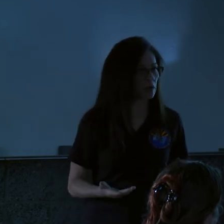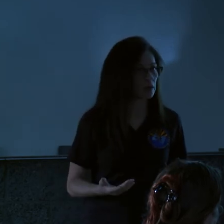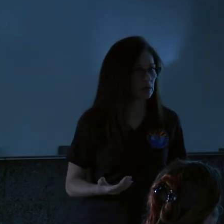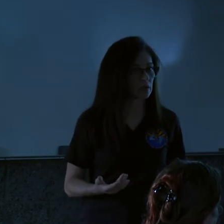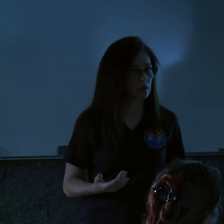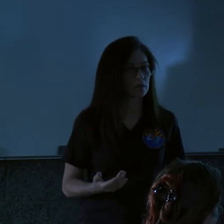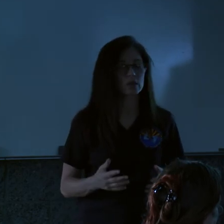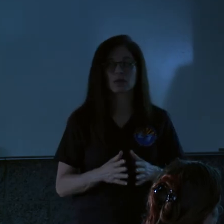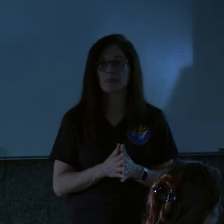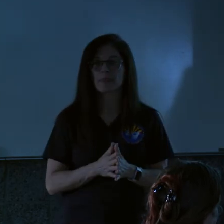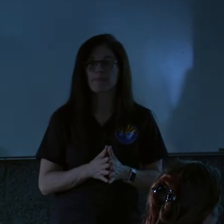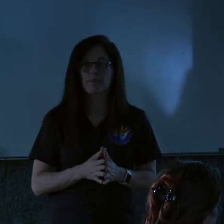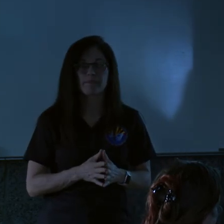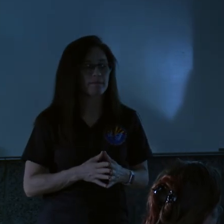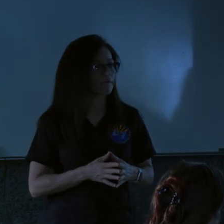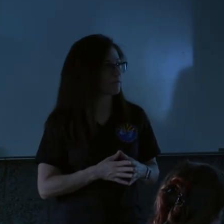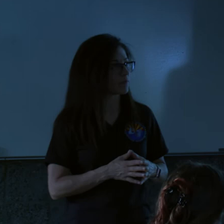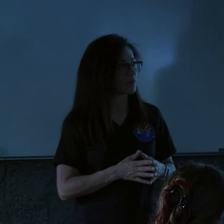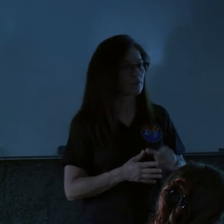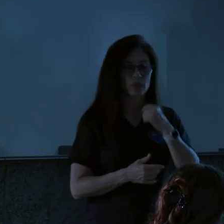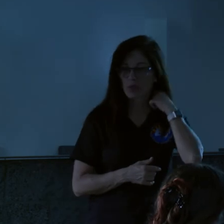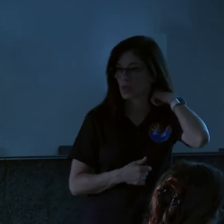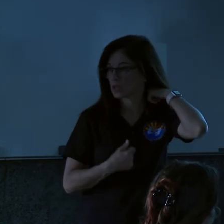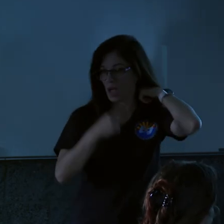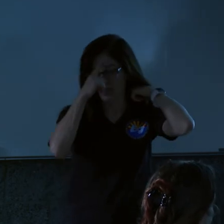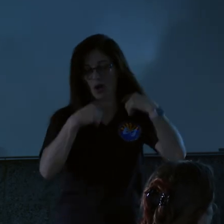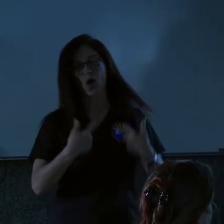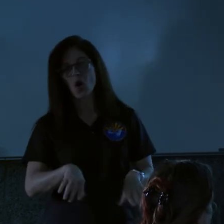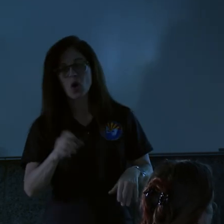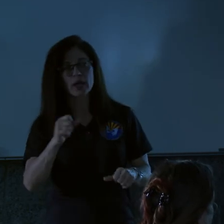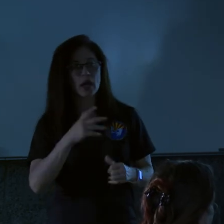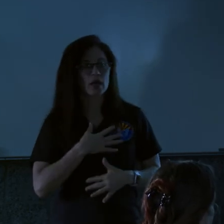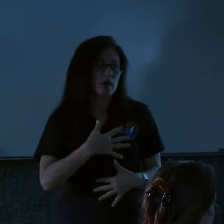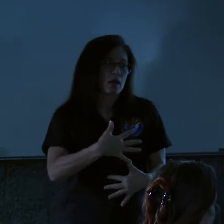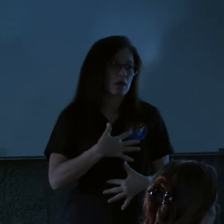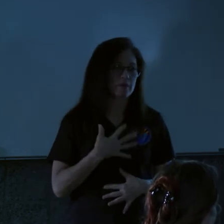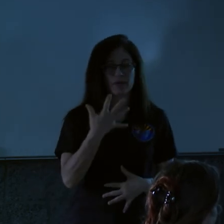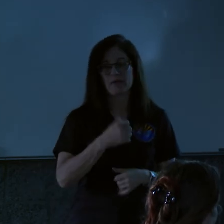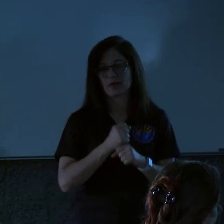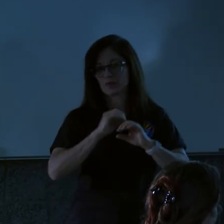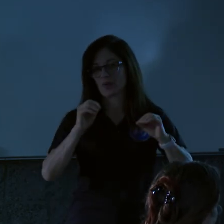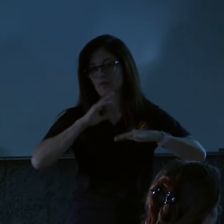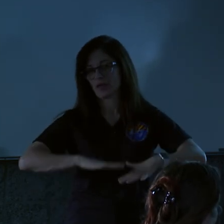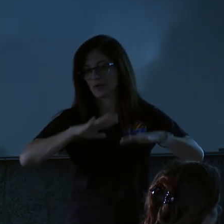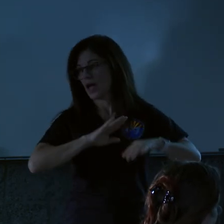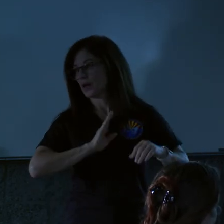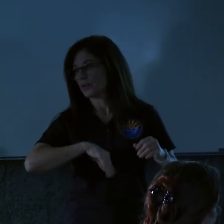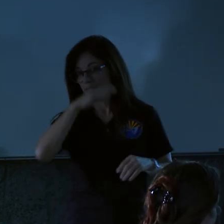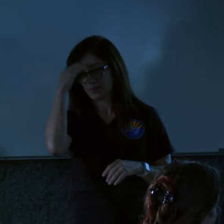And, you know, like you, I thought, wow, we're going to breathe a sigh of relief, right? We've been through five years without a flood. It was like, whew,